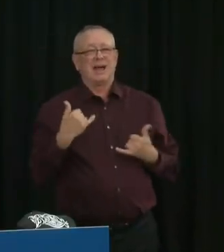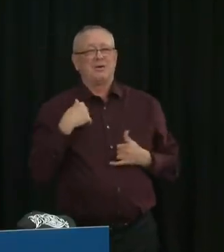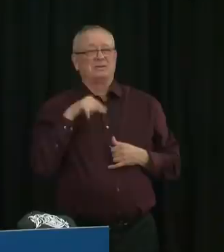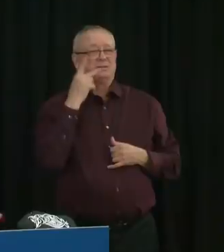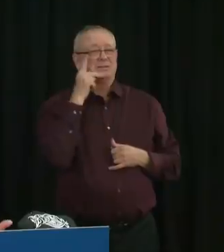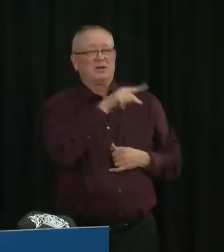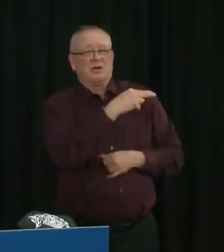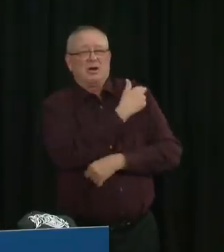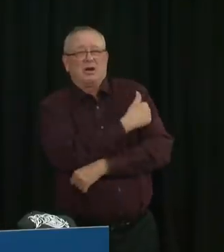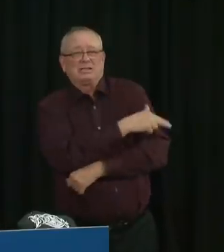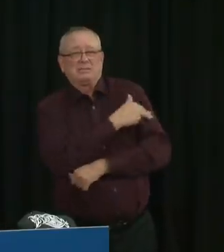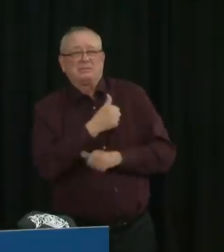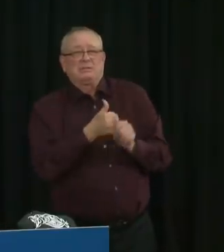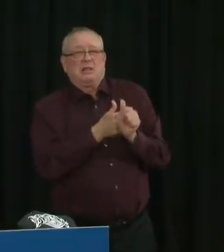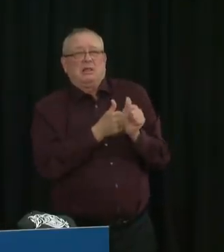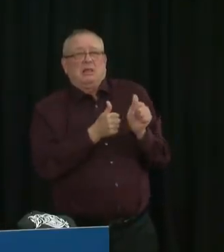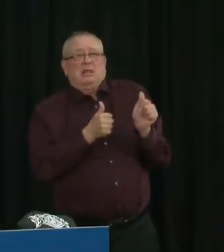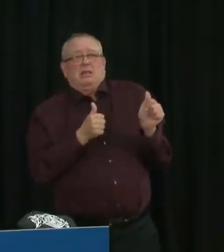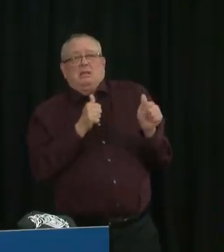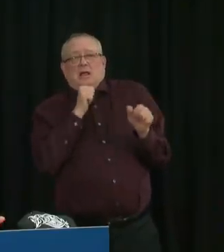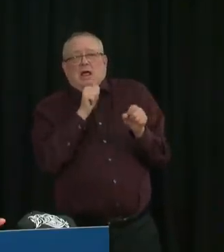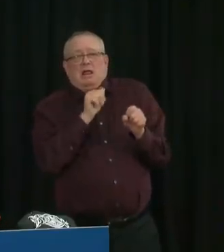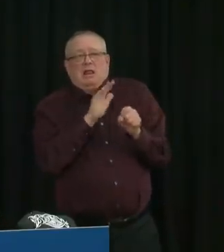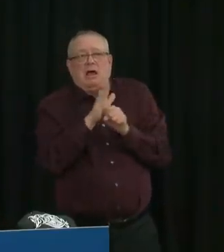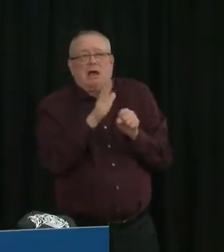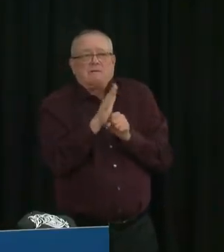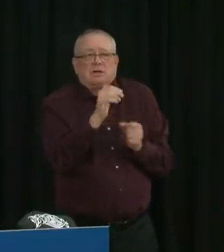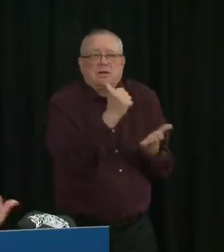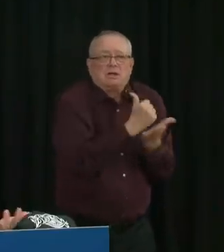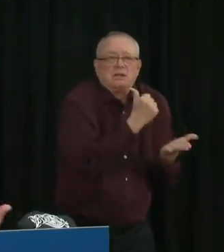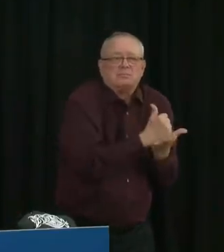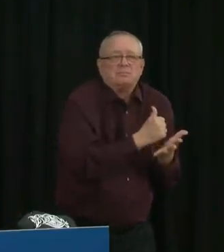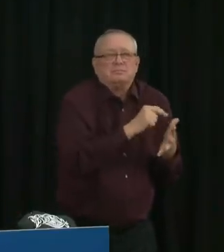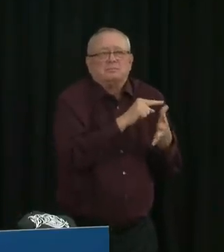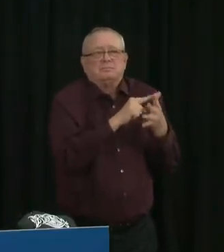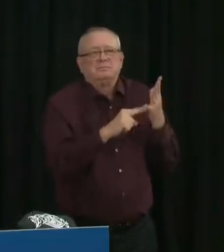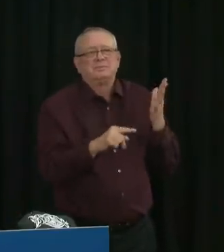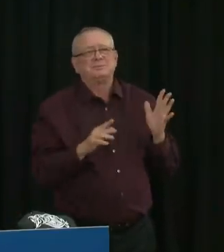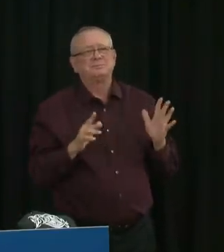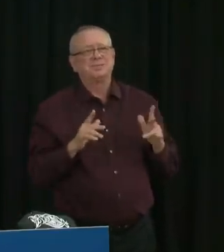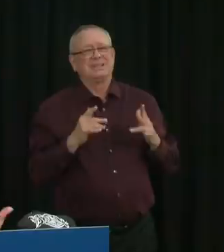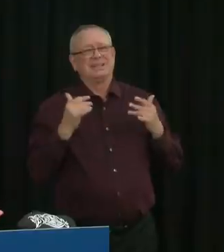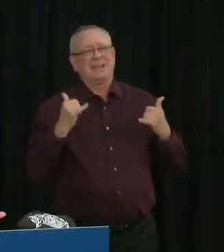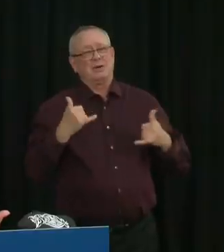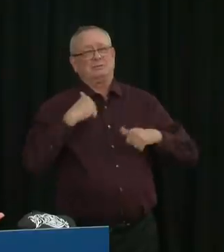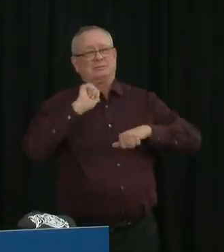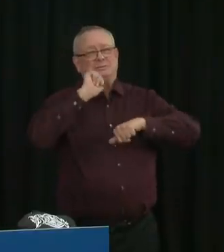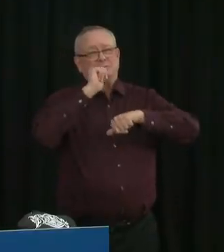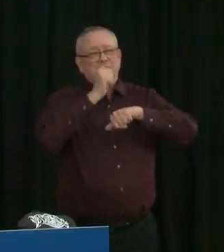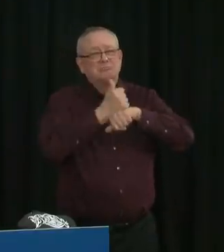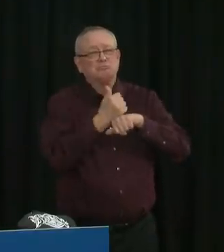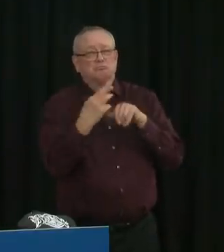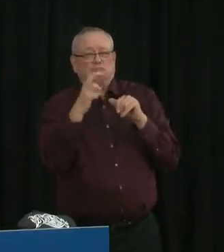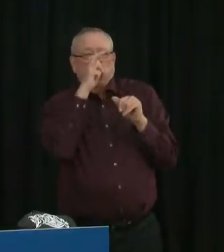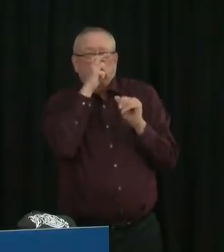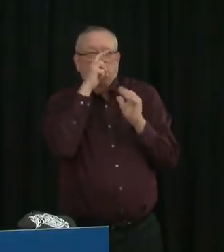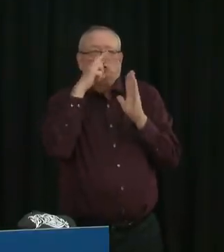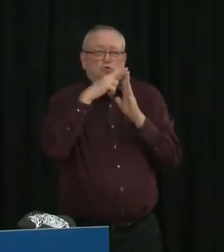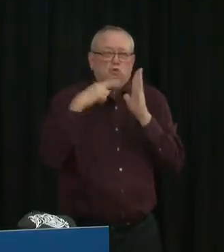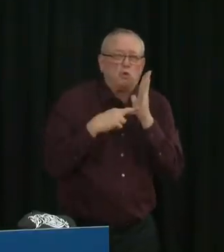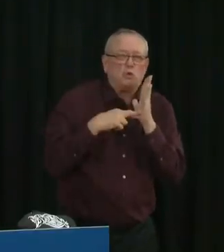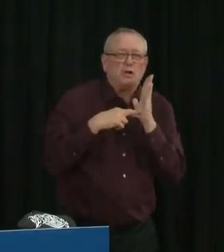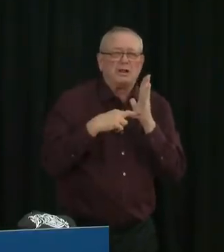But any action that we take has consequences, both positive and negative, and those are things we do need to weigh out. So